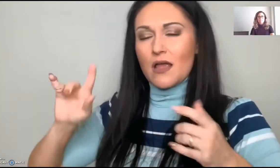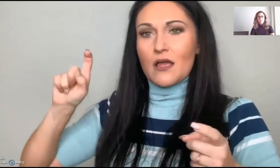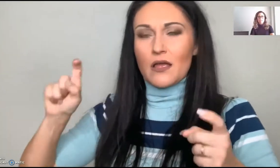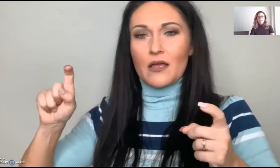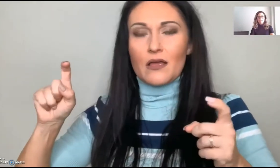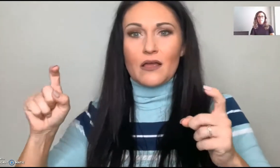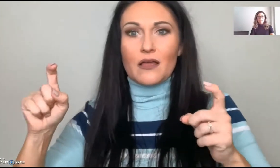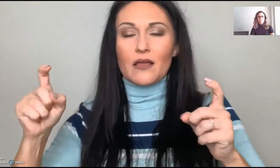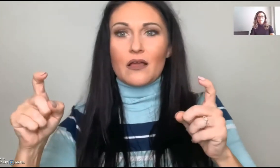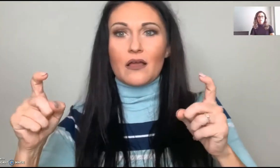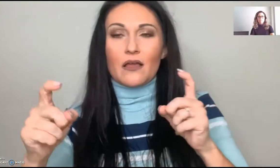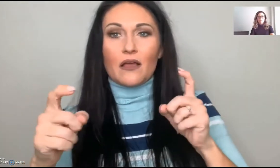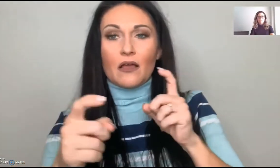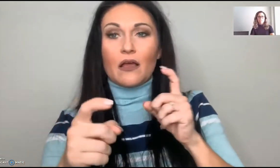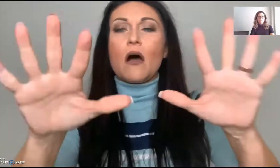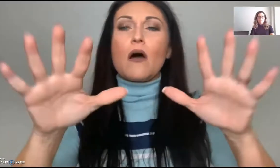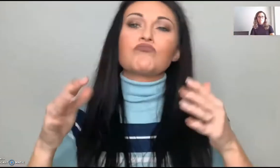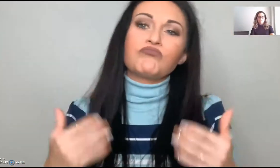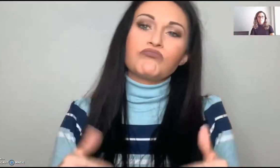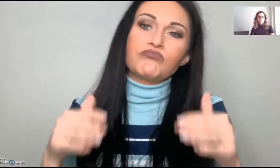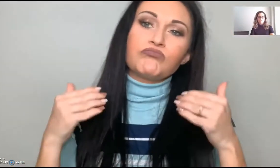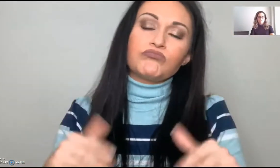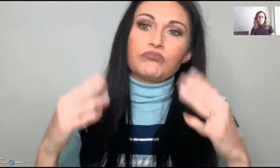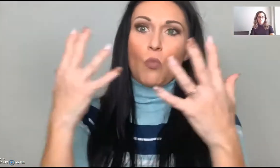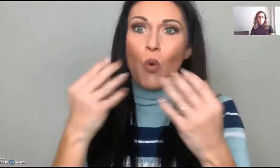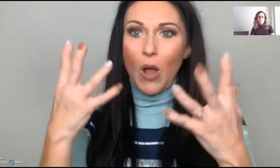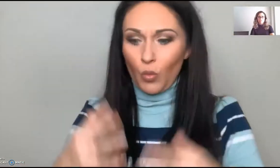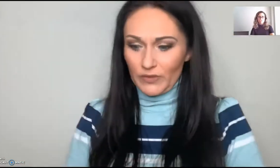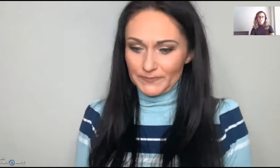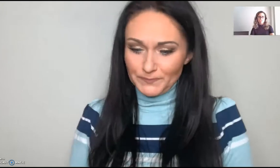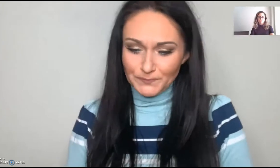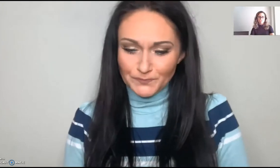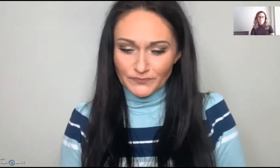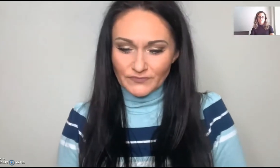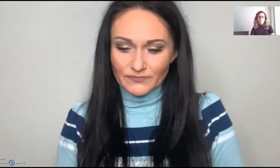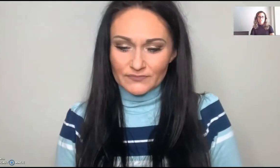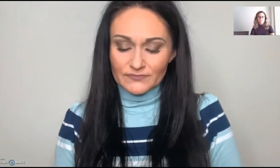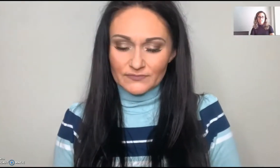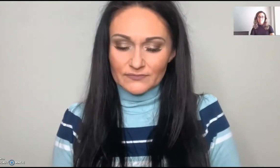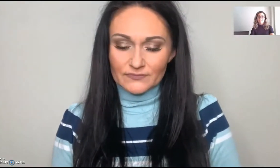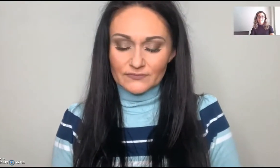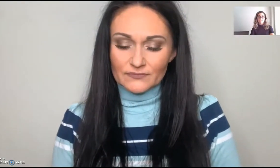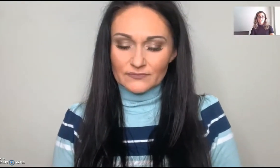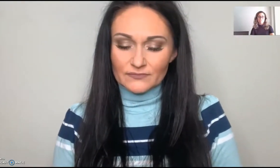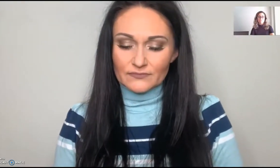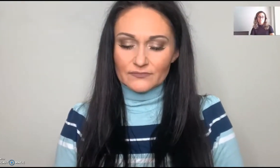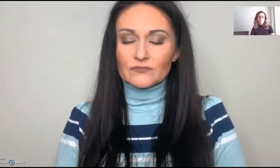And you have to practice looking more towards him and change yourself and the change will be wonderful.